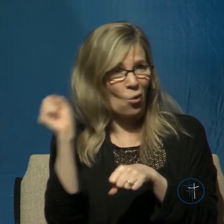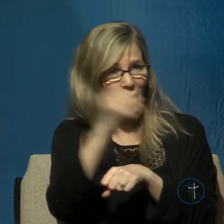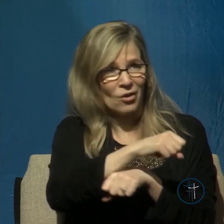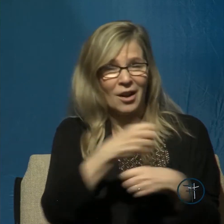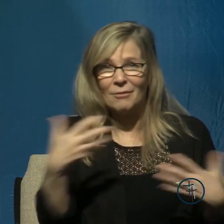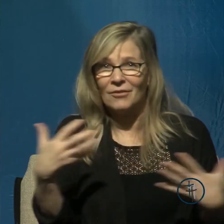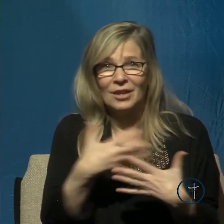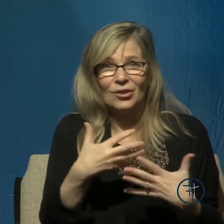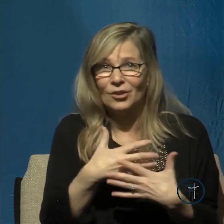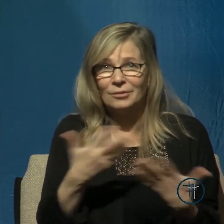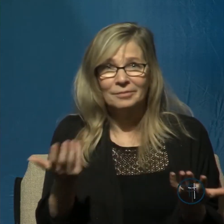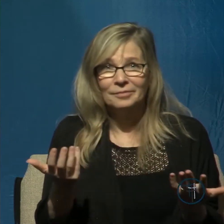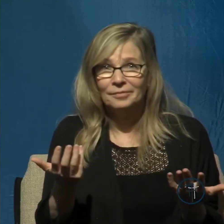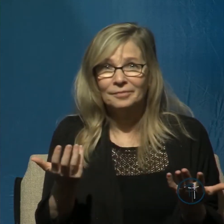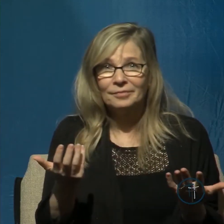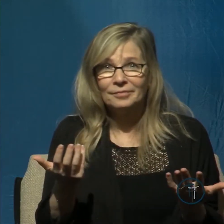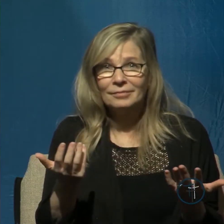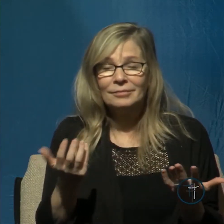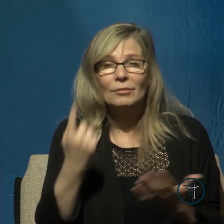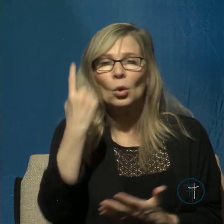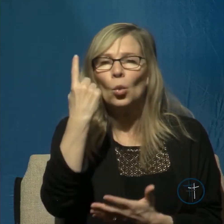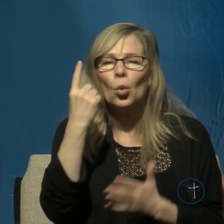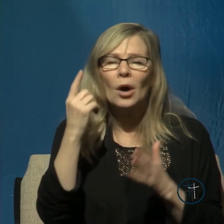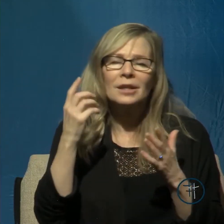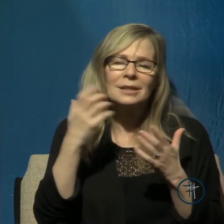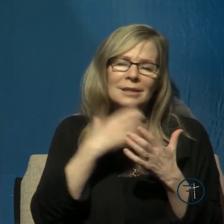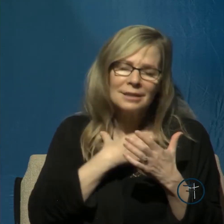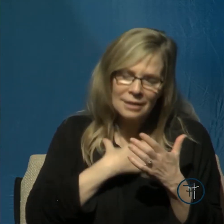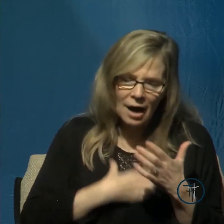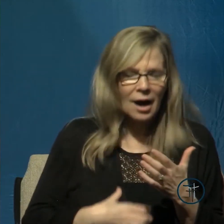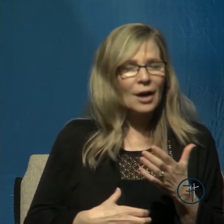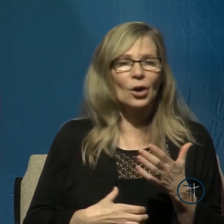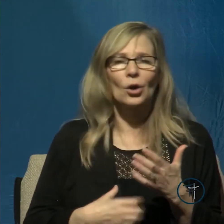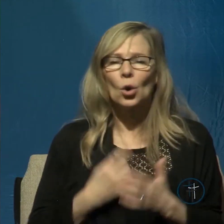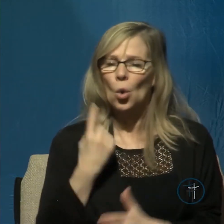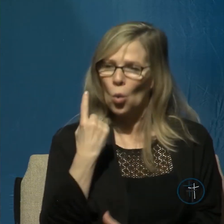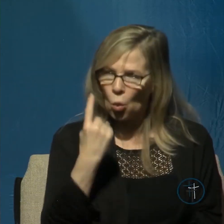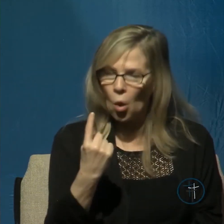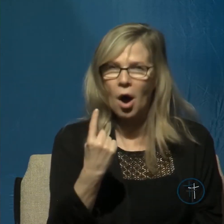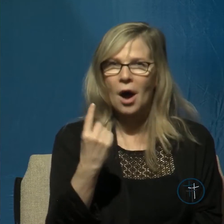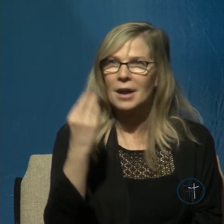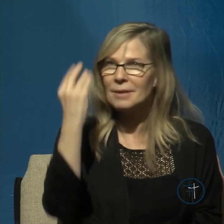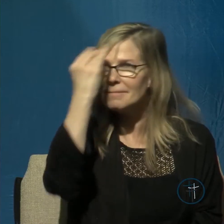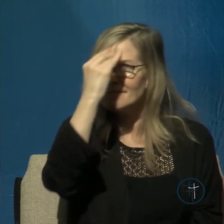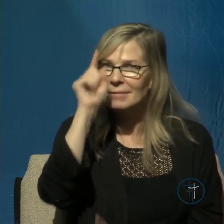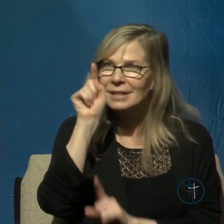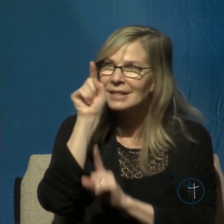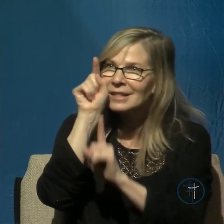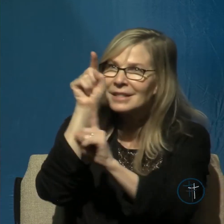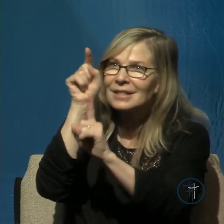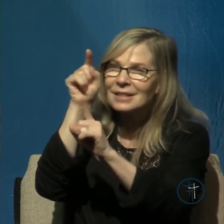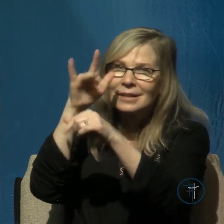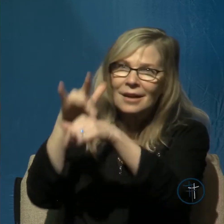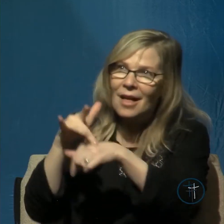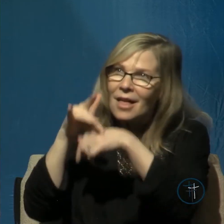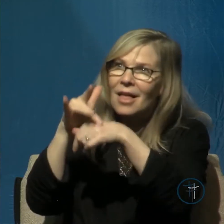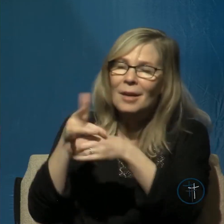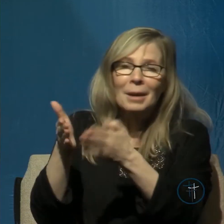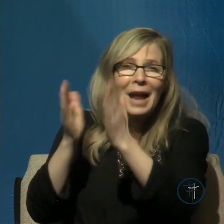his one great desire in life his single-minded quest and something that he has been asking God for and he will